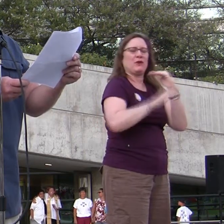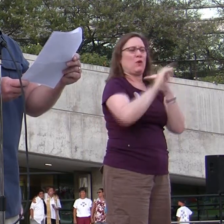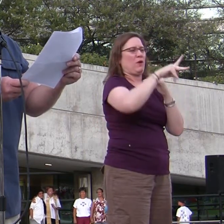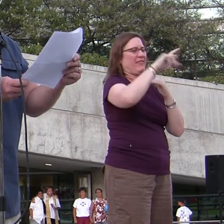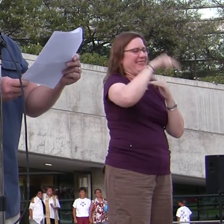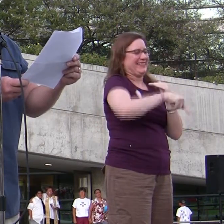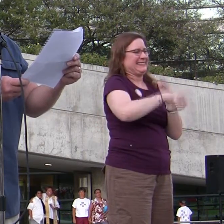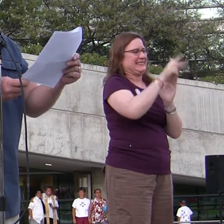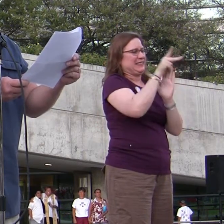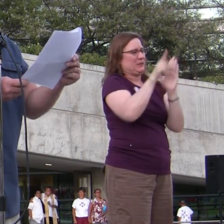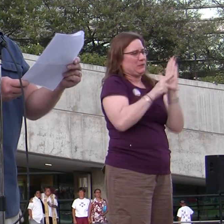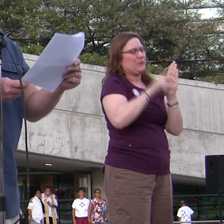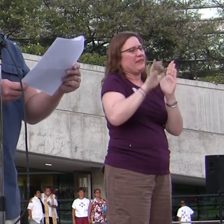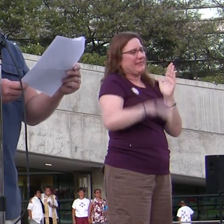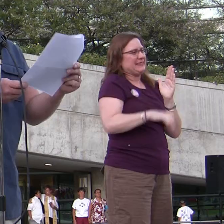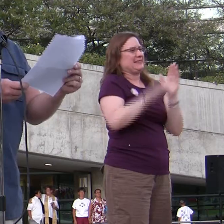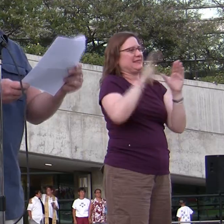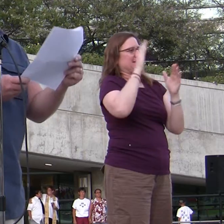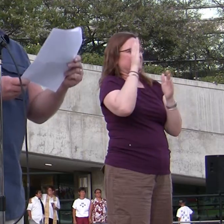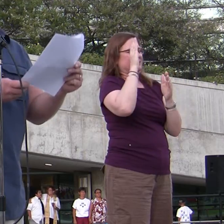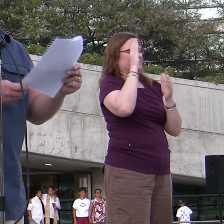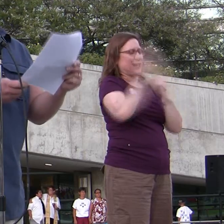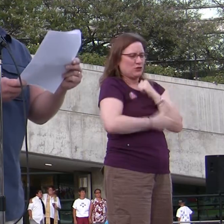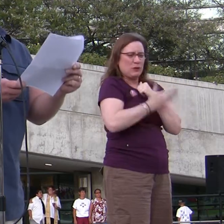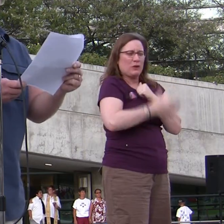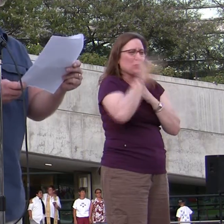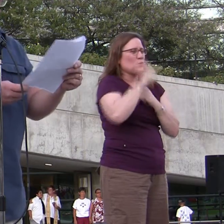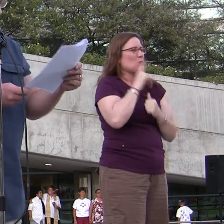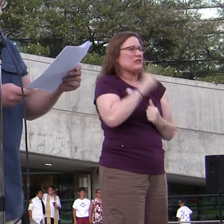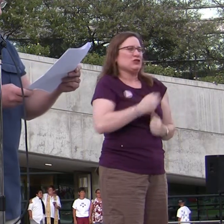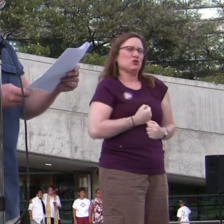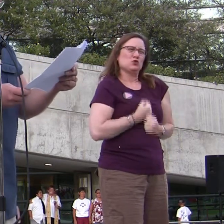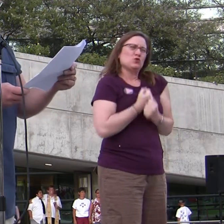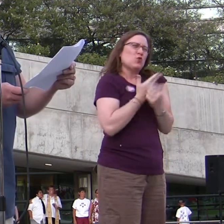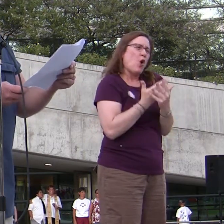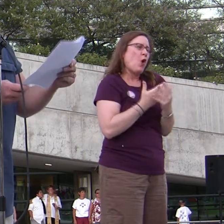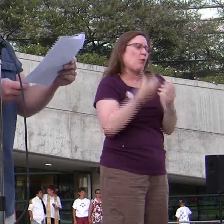change, and justice, is that we are passionately pro-American.